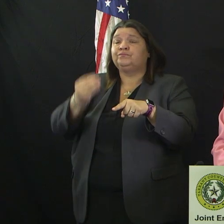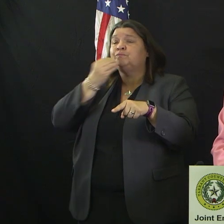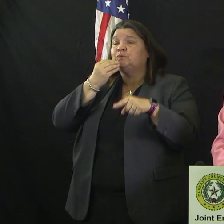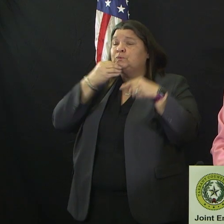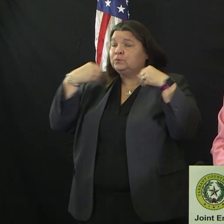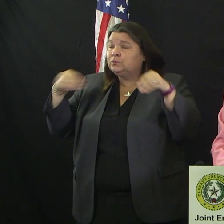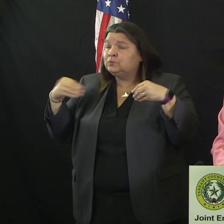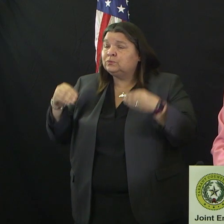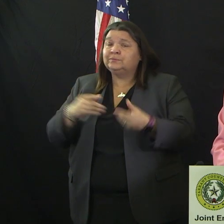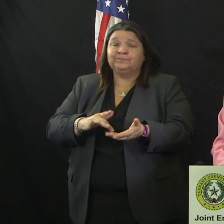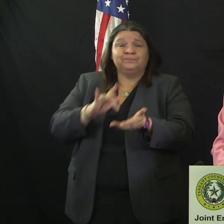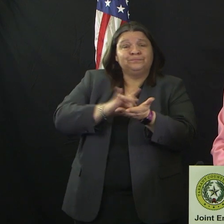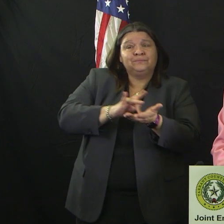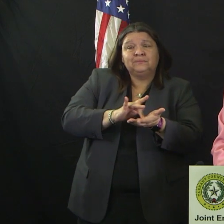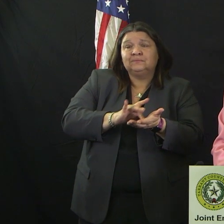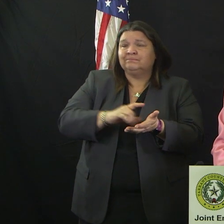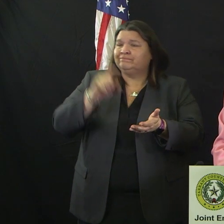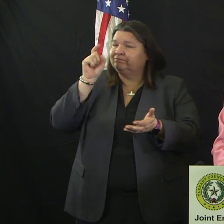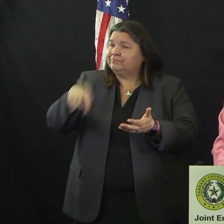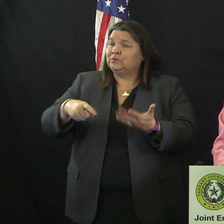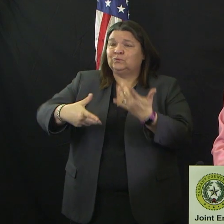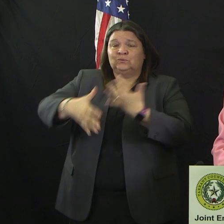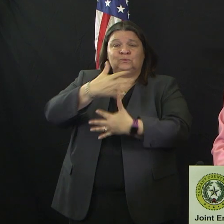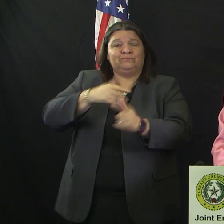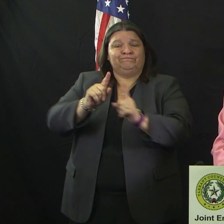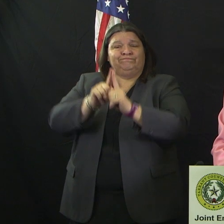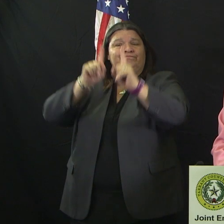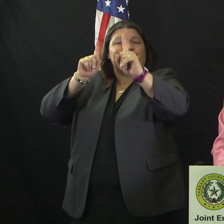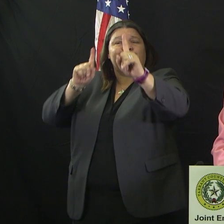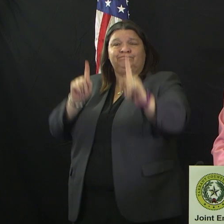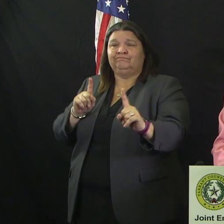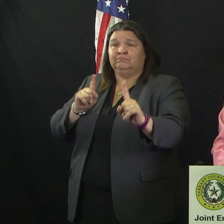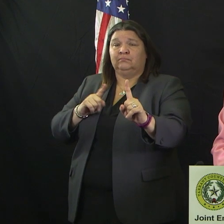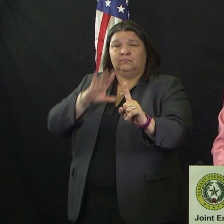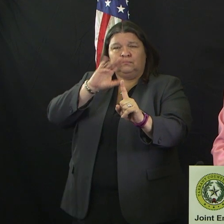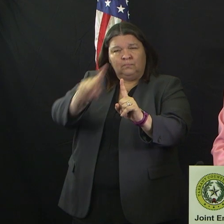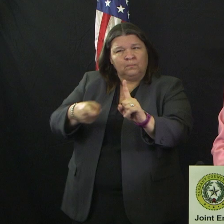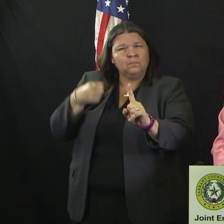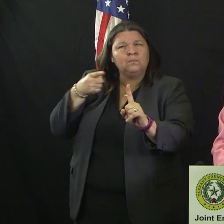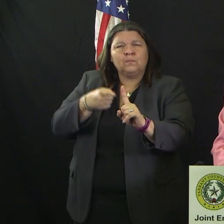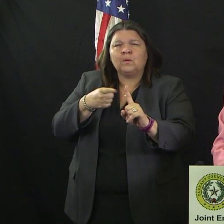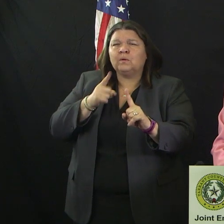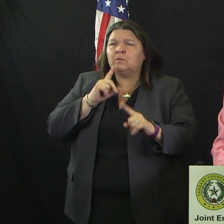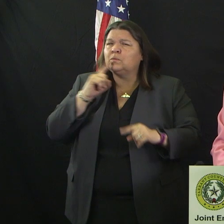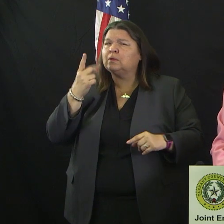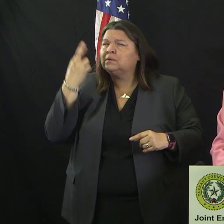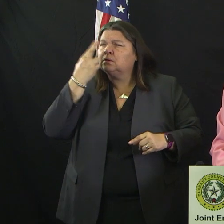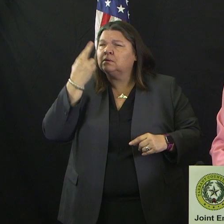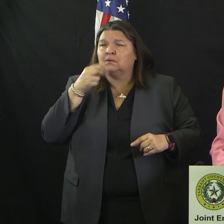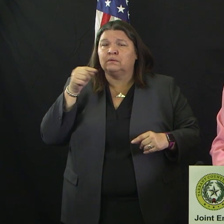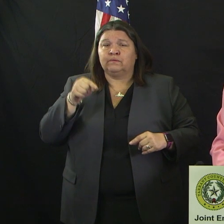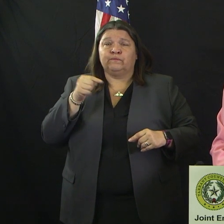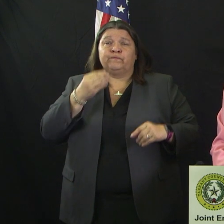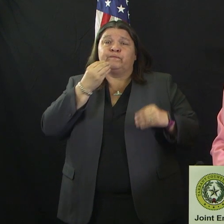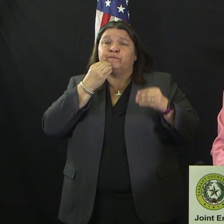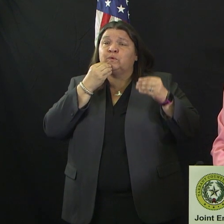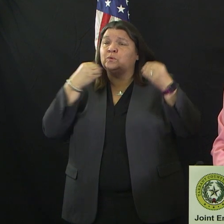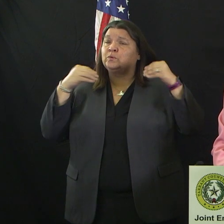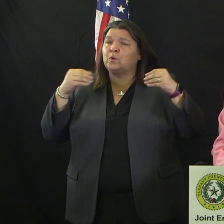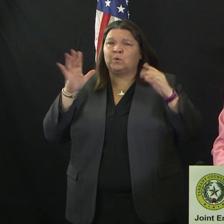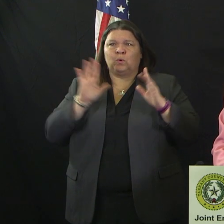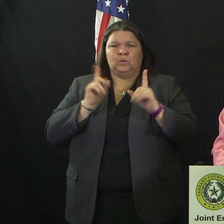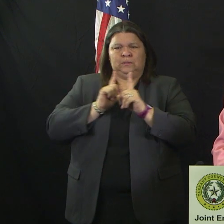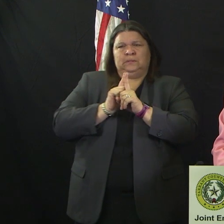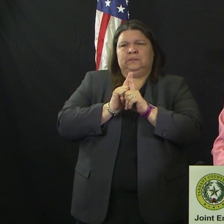We are encouraging our grocery stores to become more diligent on social distancing. Everybody needs to be able to